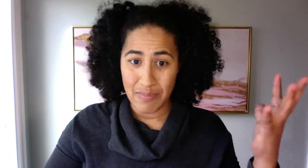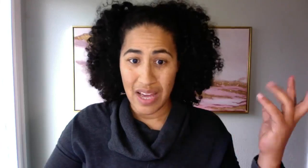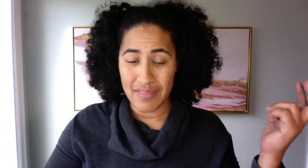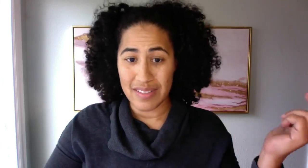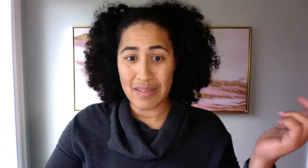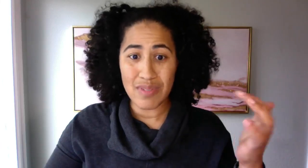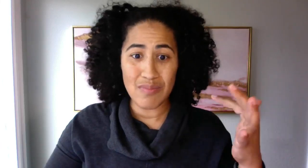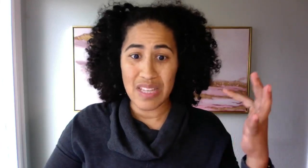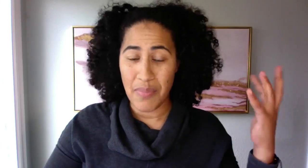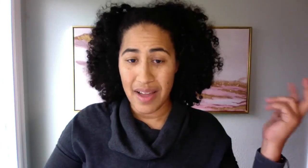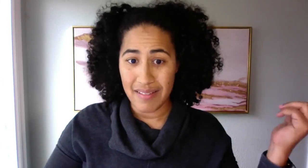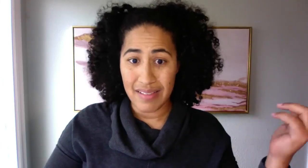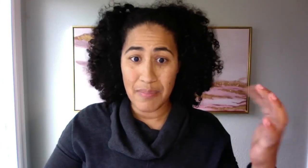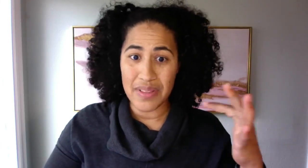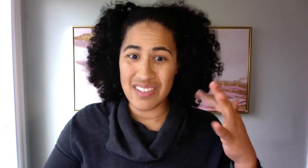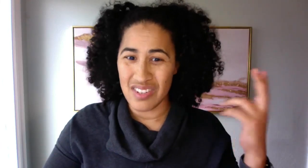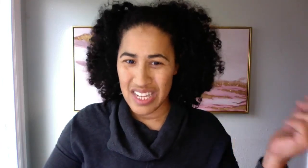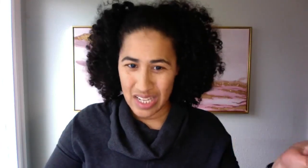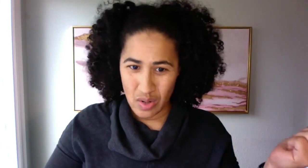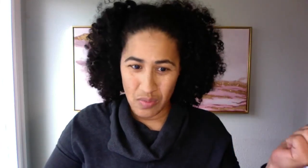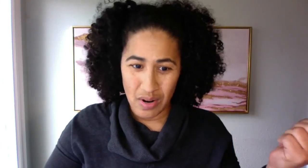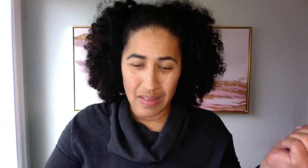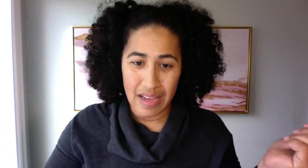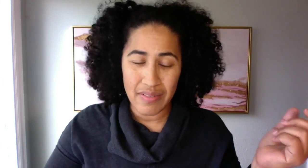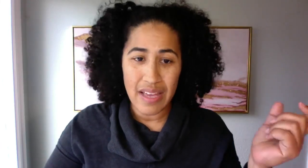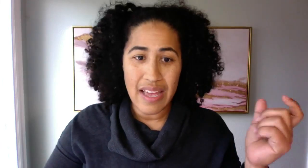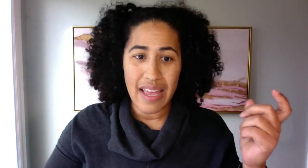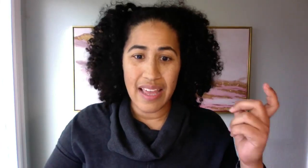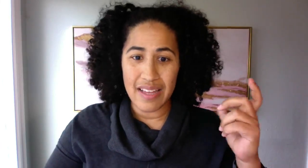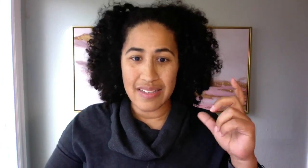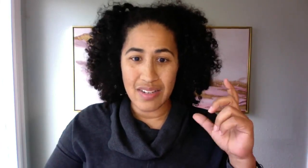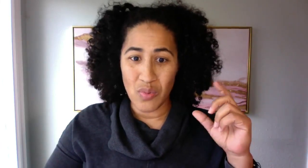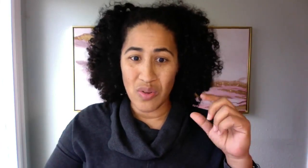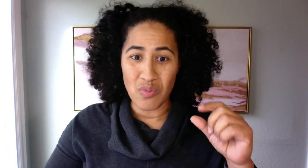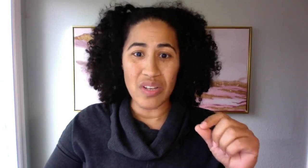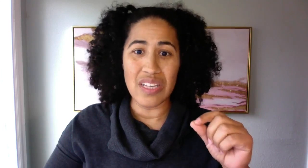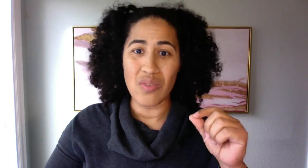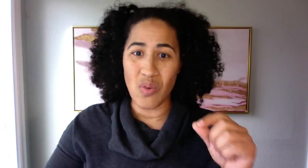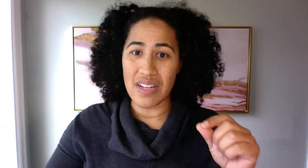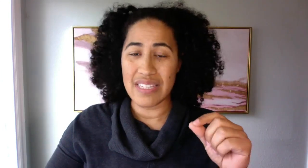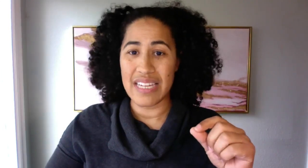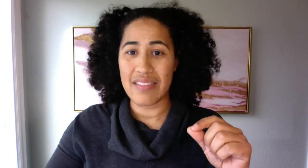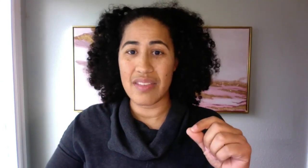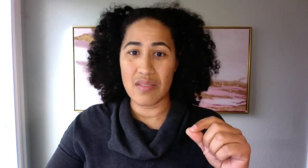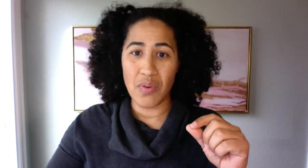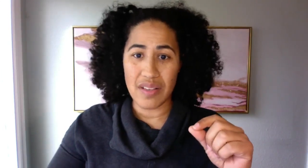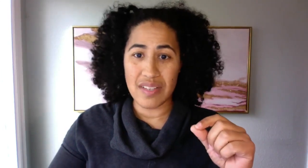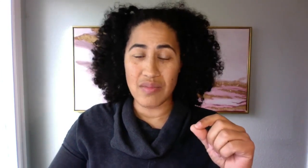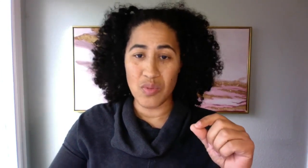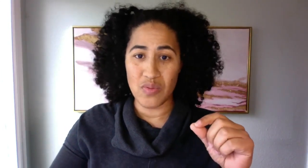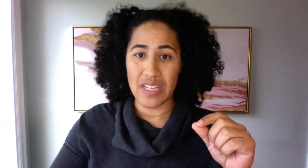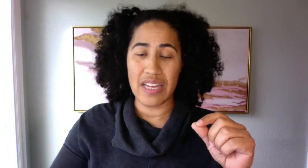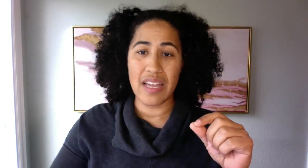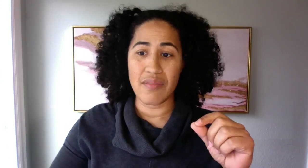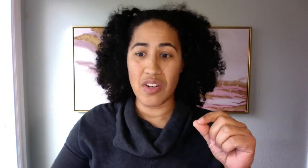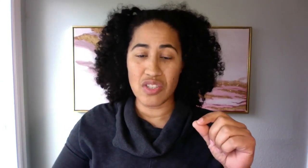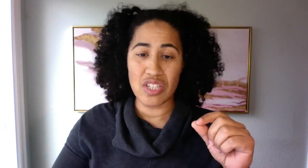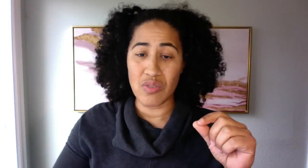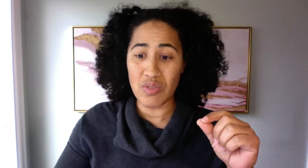having symptoms, they pile up, they start taking over our life. And we really want to get this process moving and functioning really,